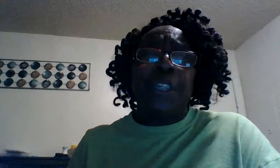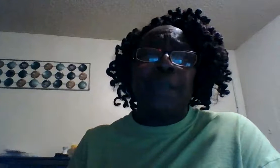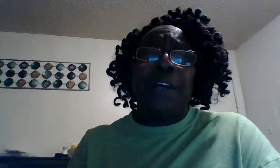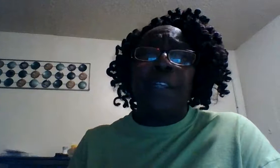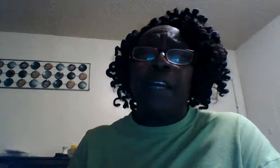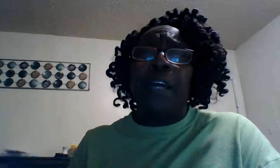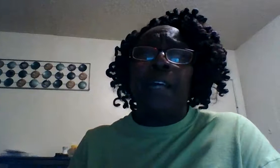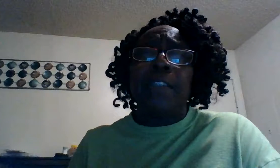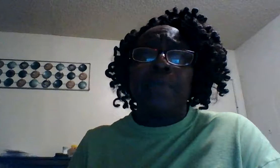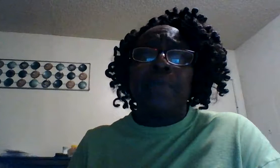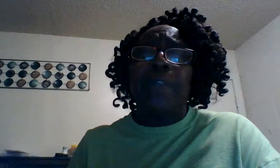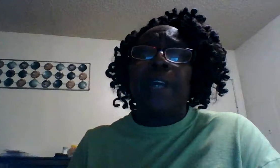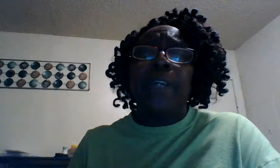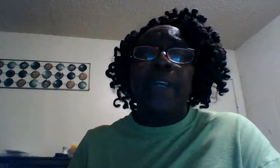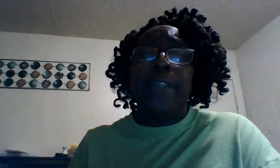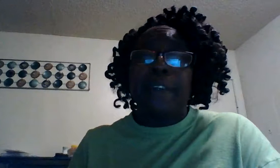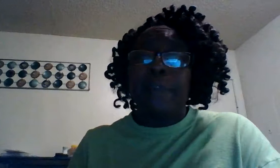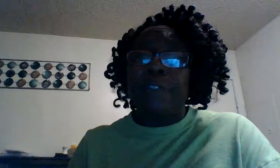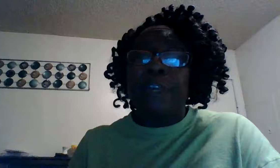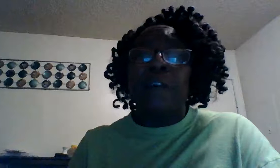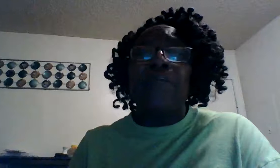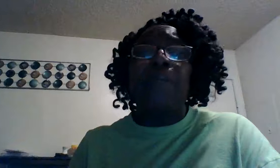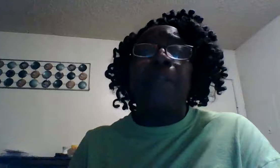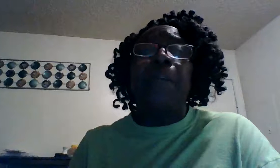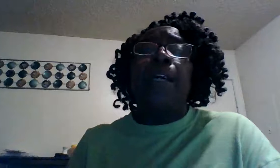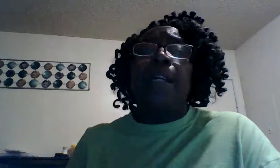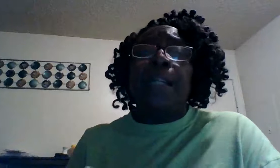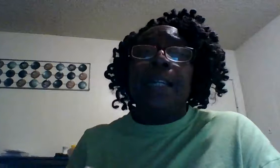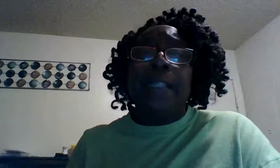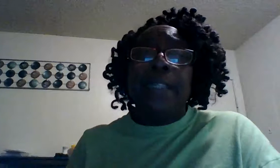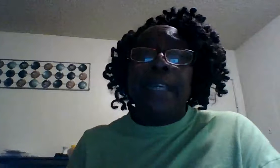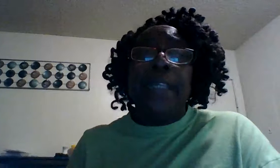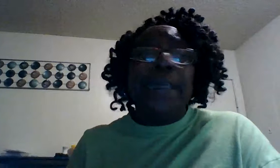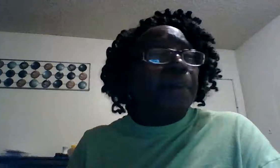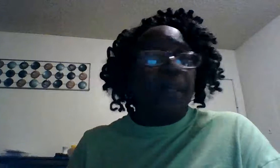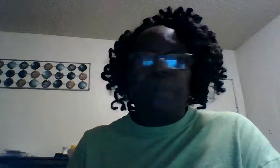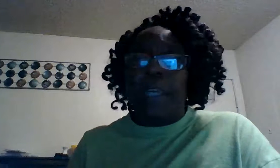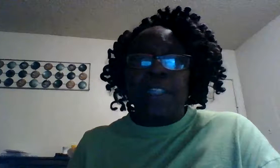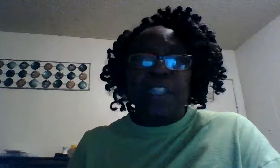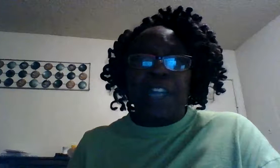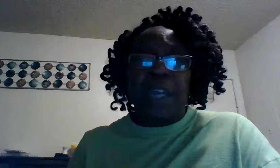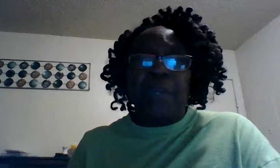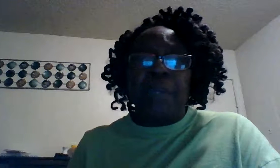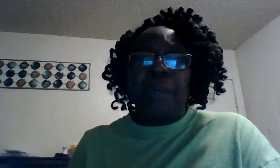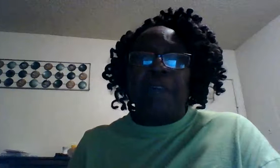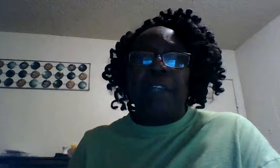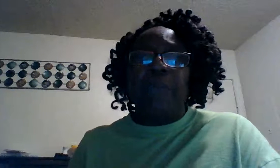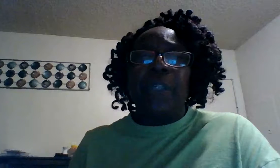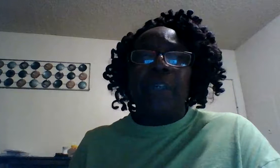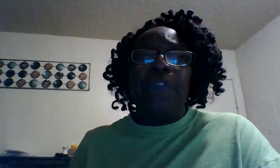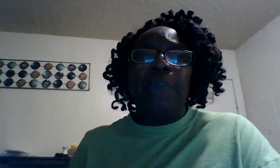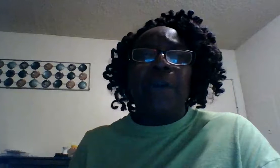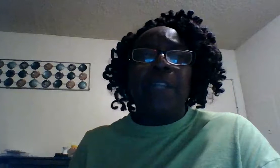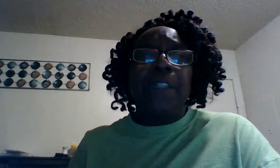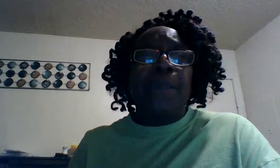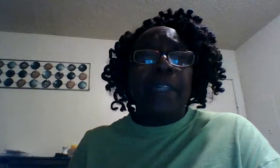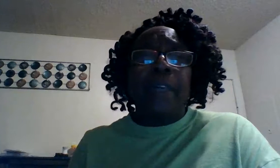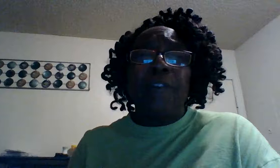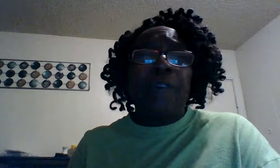it father god i speak right now that those tongues be condened and made of shame father we give you praise and we give you